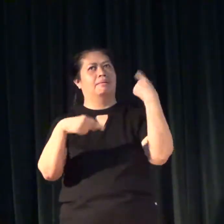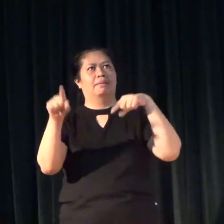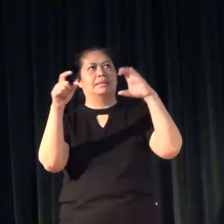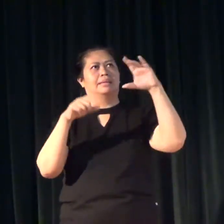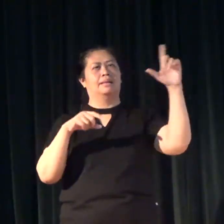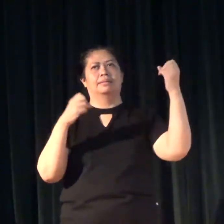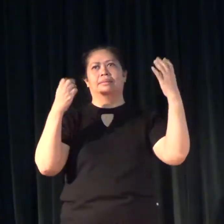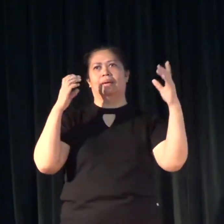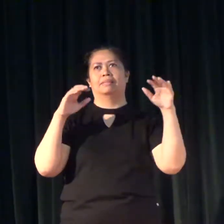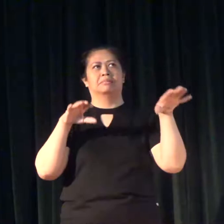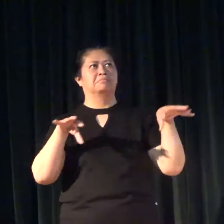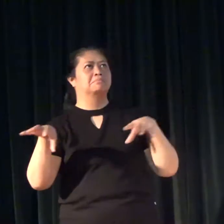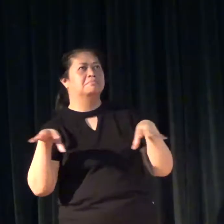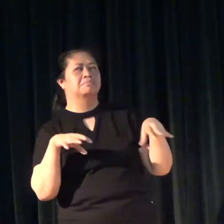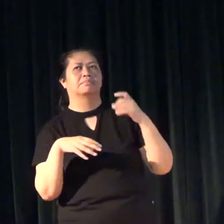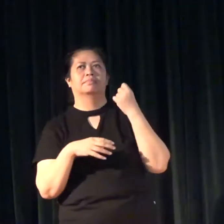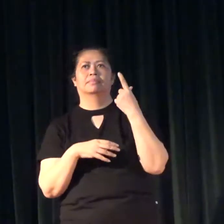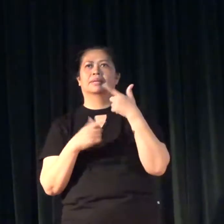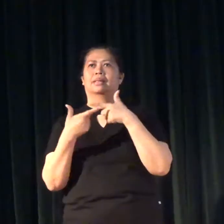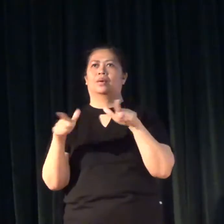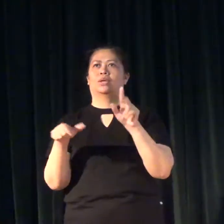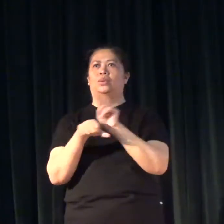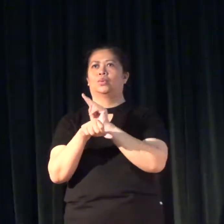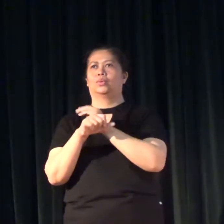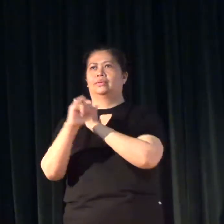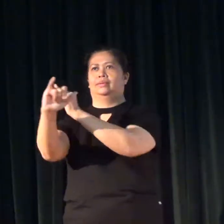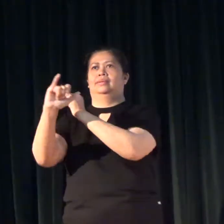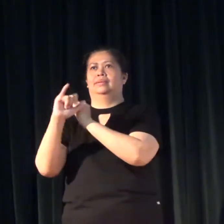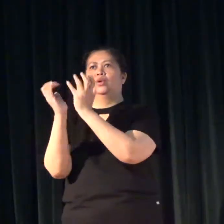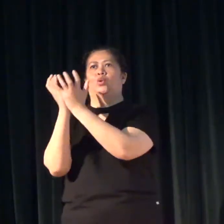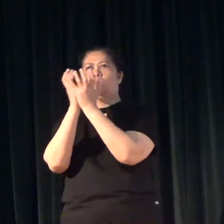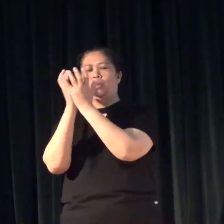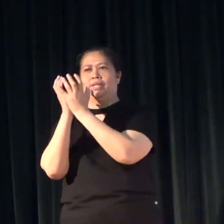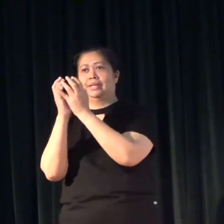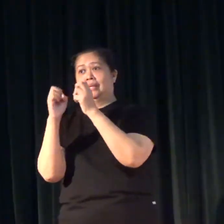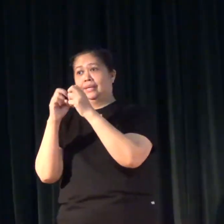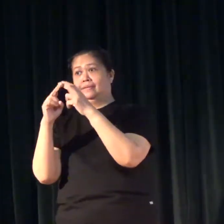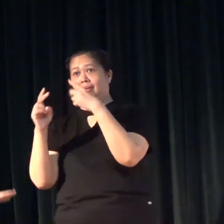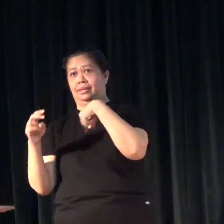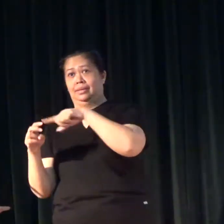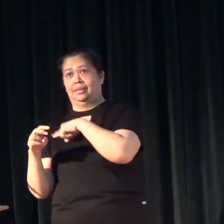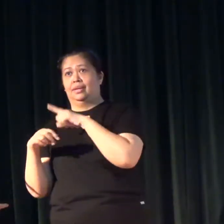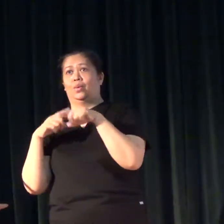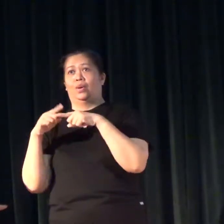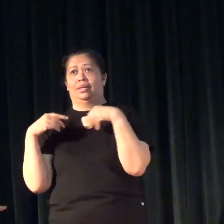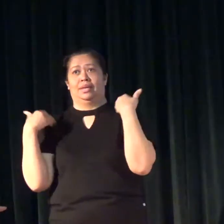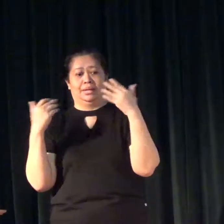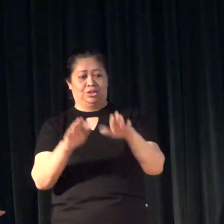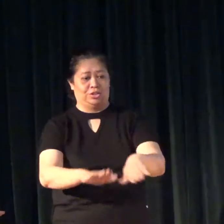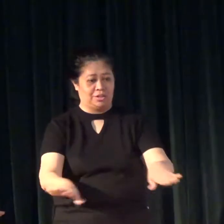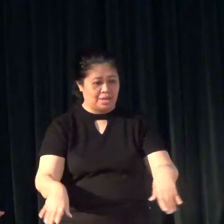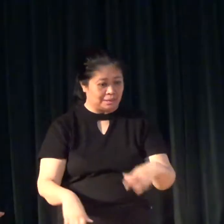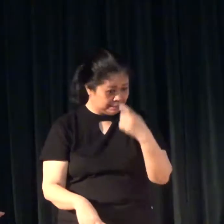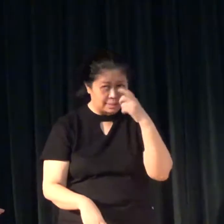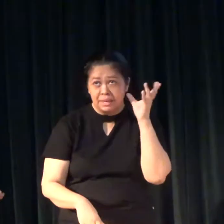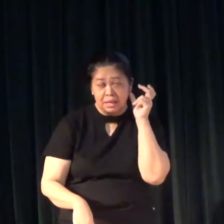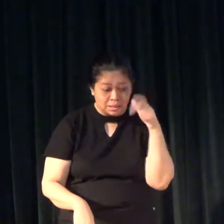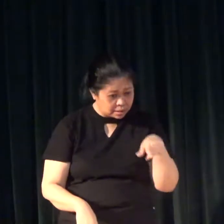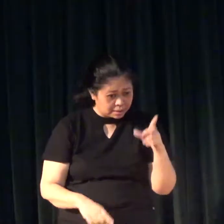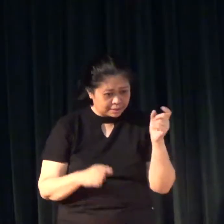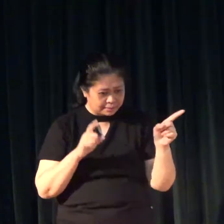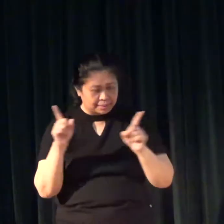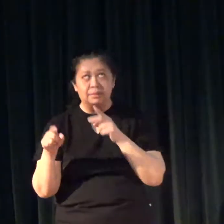the language used by the community. Even as, even when you have young children who cannot hear,